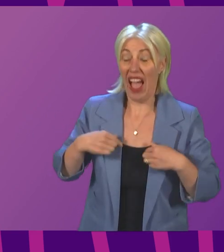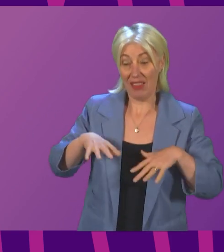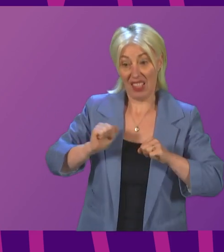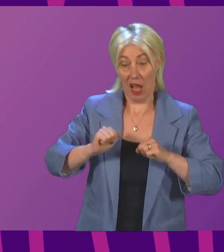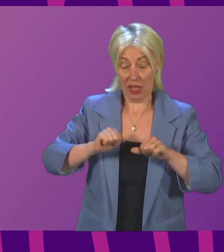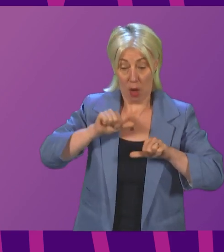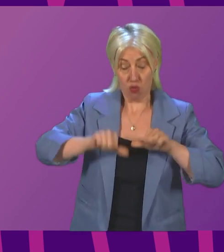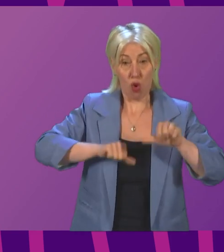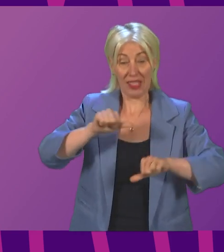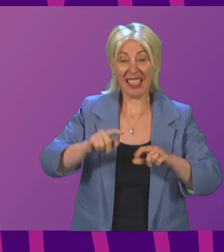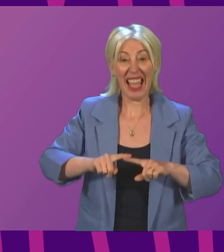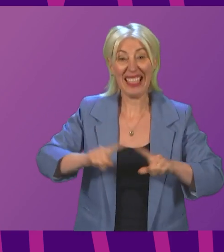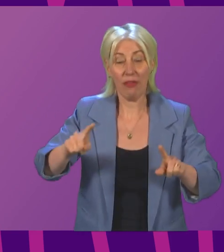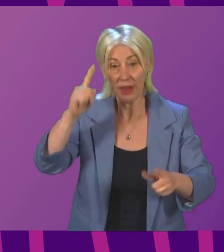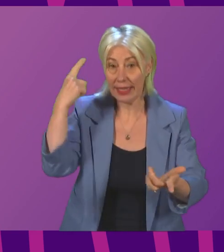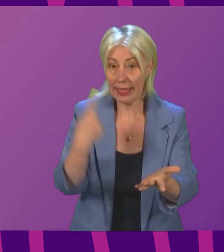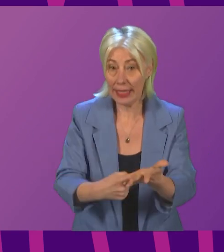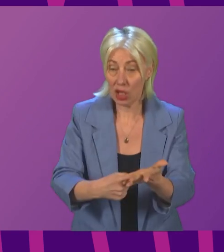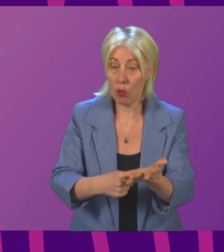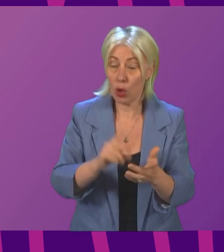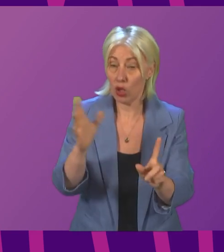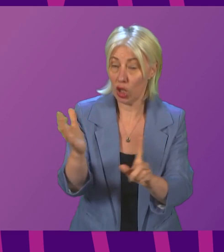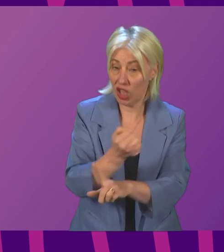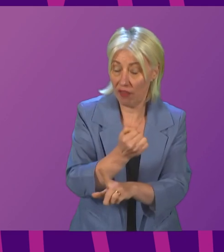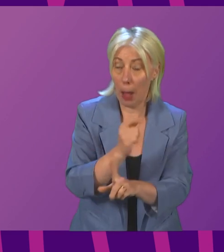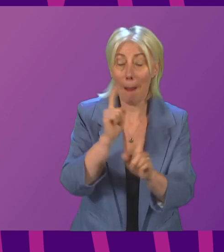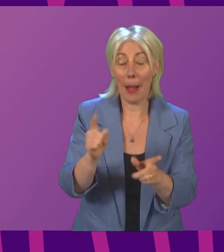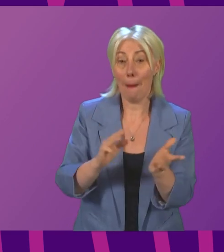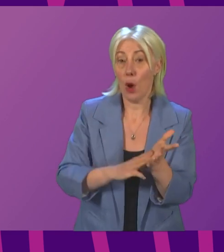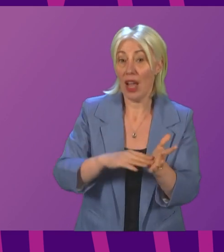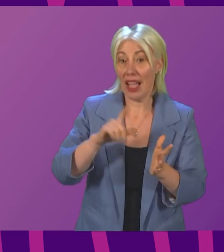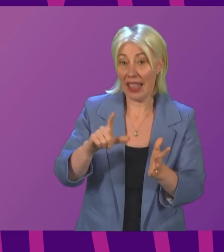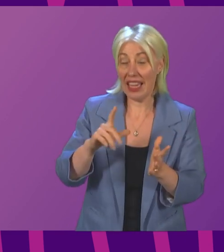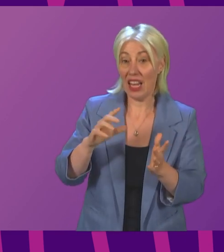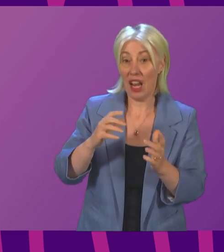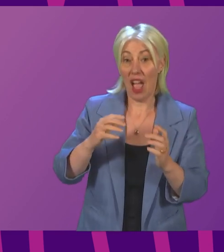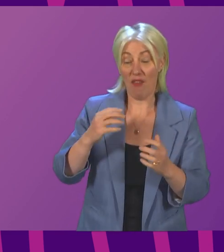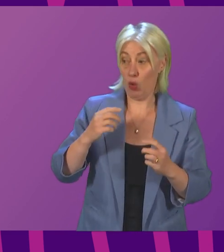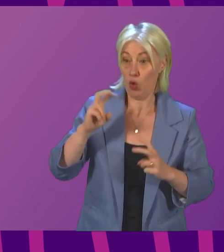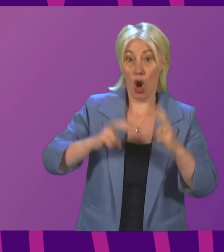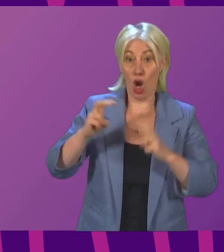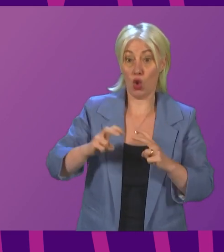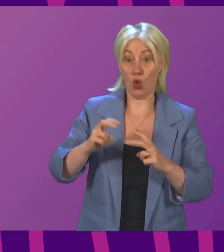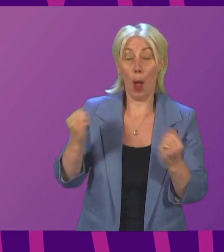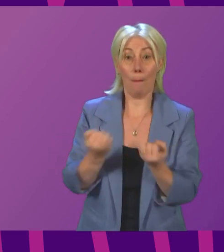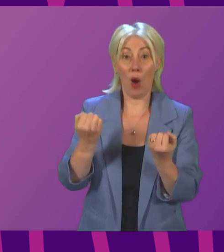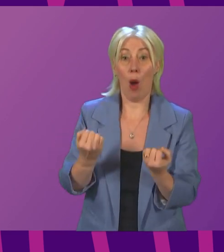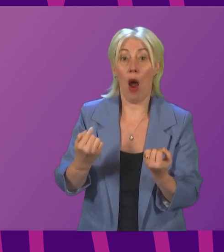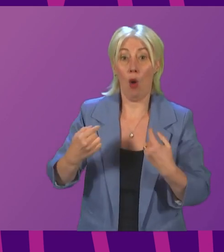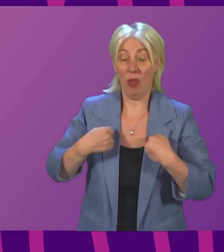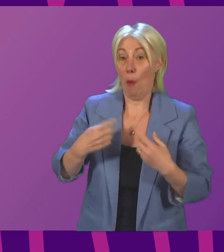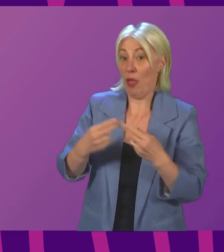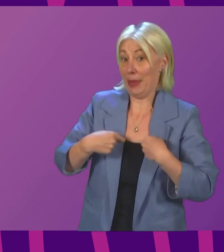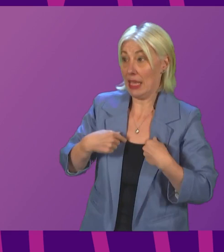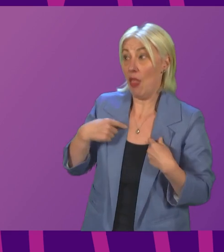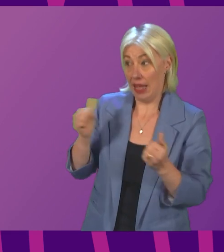by which a different decision could be arrived at but as soon as Monica Lennon wants to argue that the power should be in our hands she will find a willing ally in